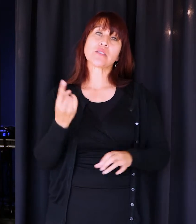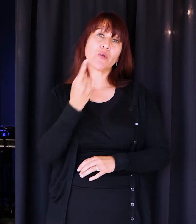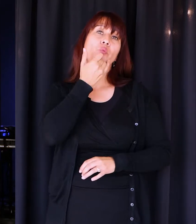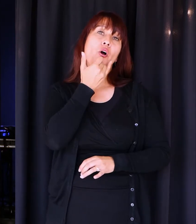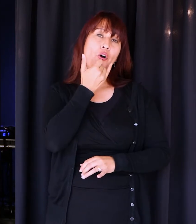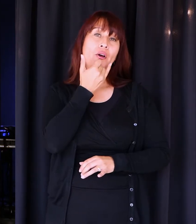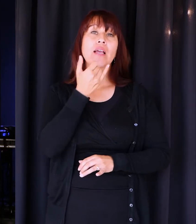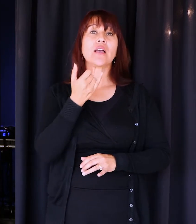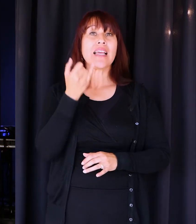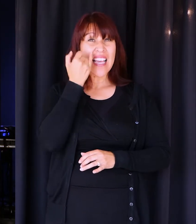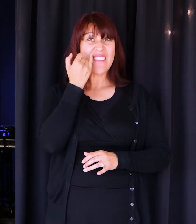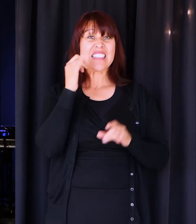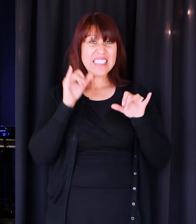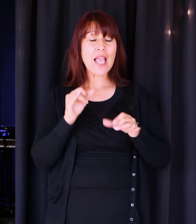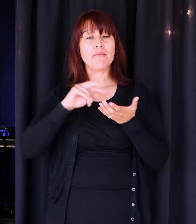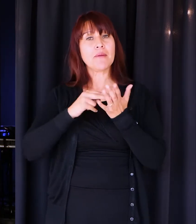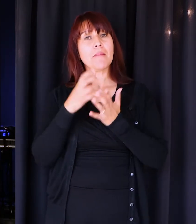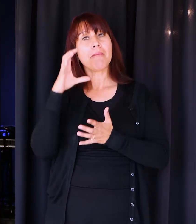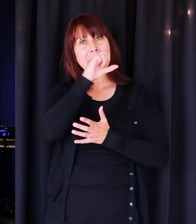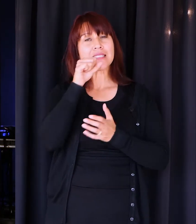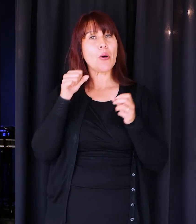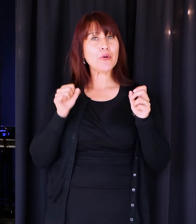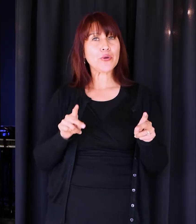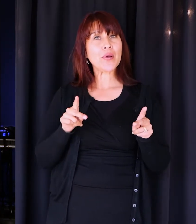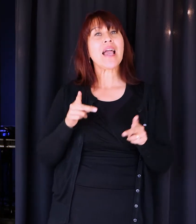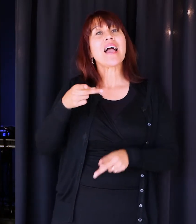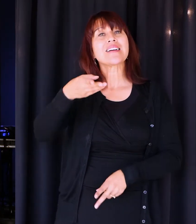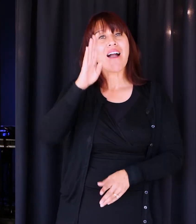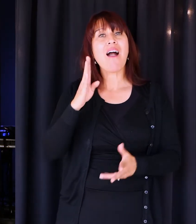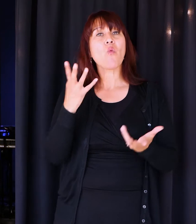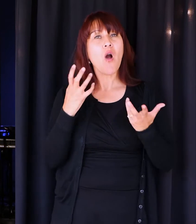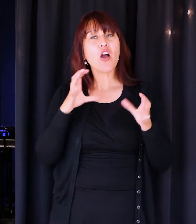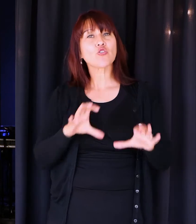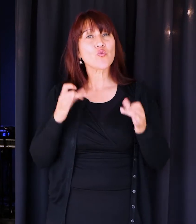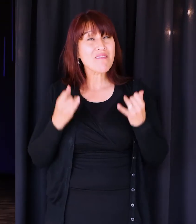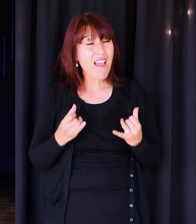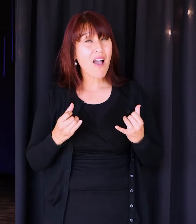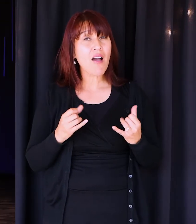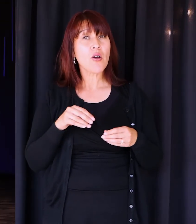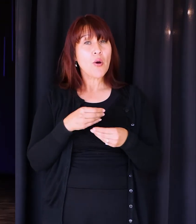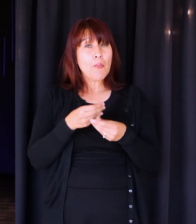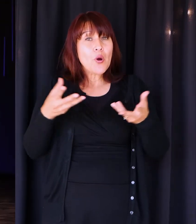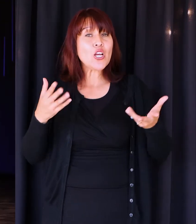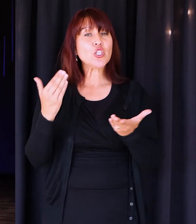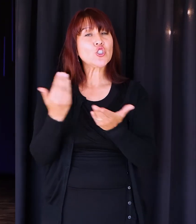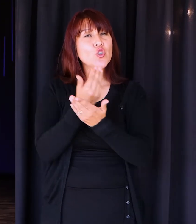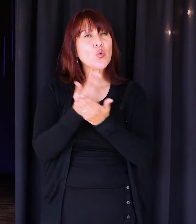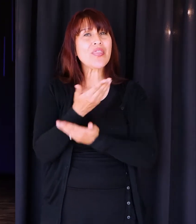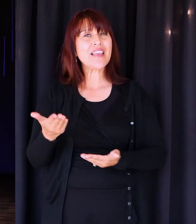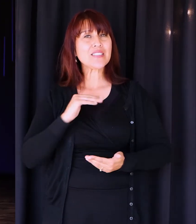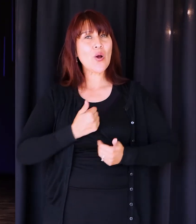is the same, we've missed an opportunity because what God wants to do in this season is bring some new things into